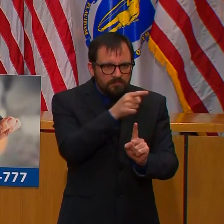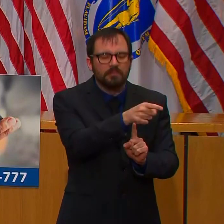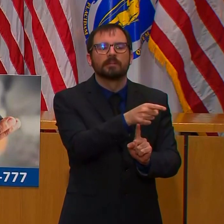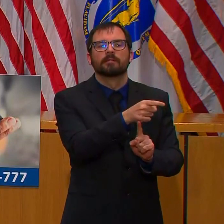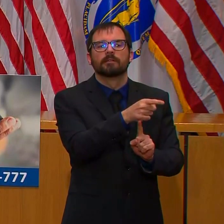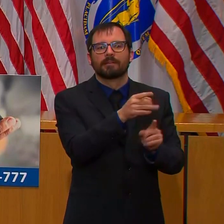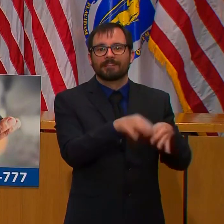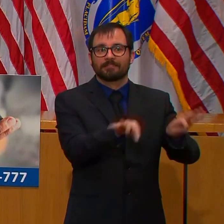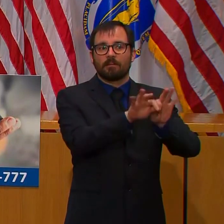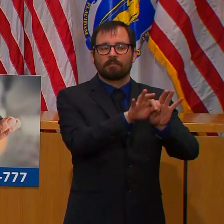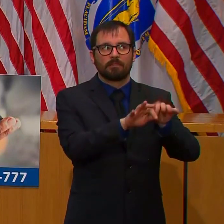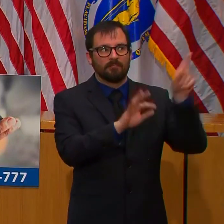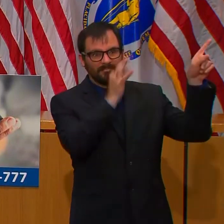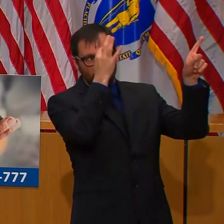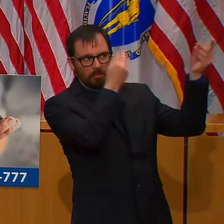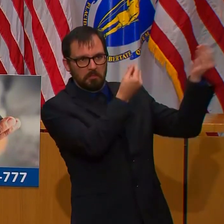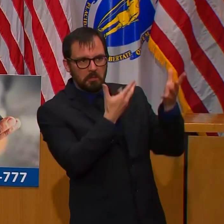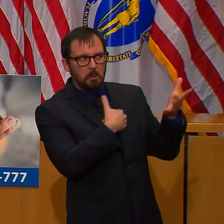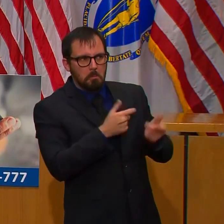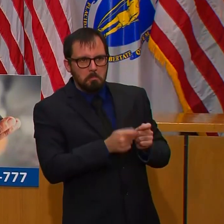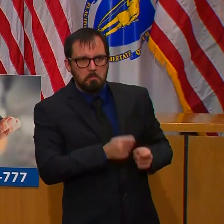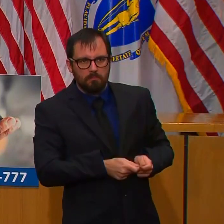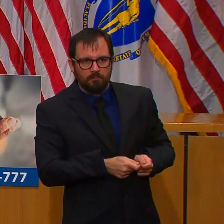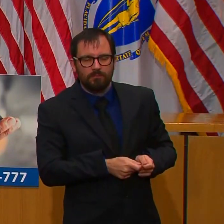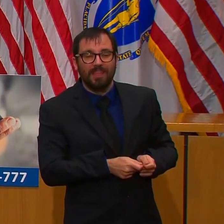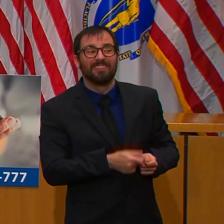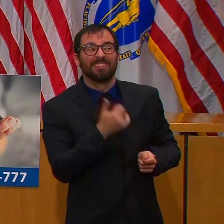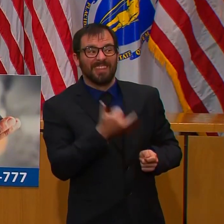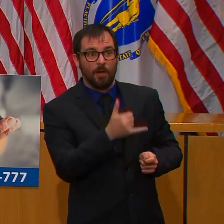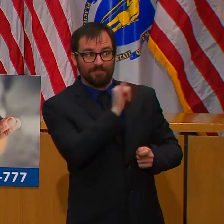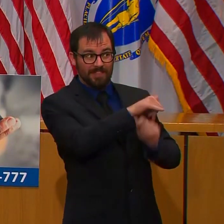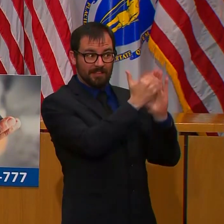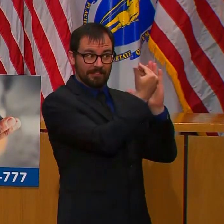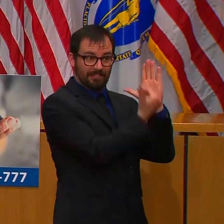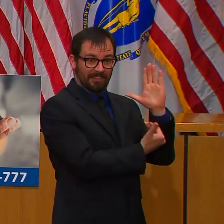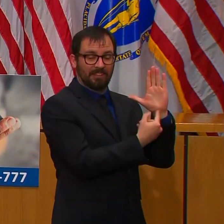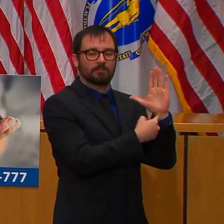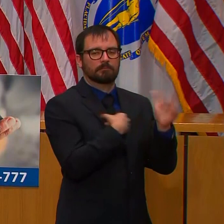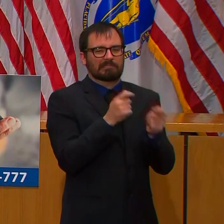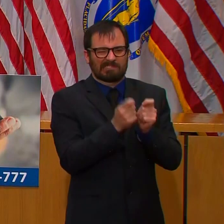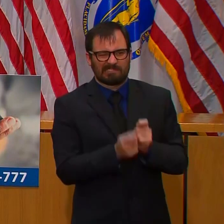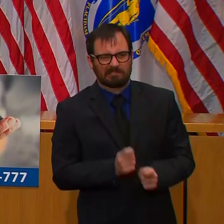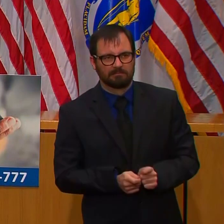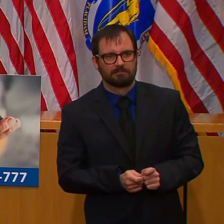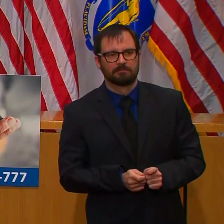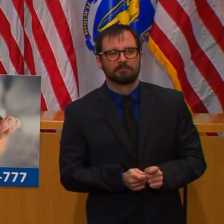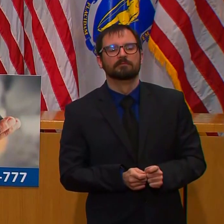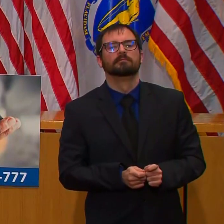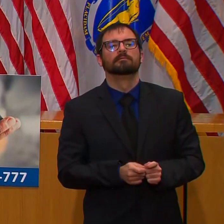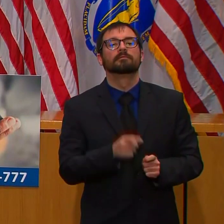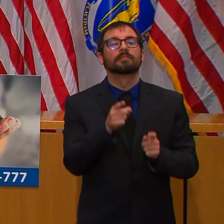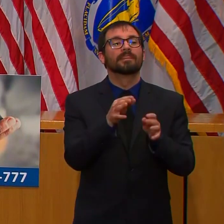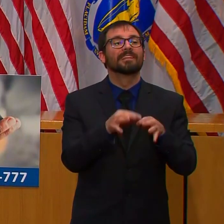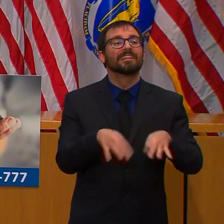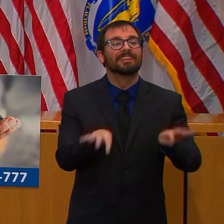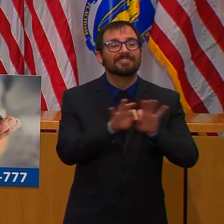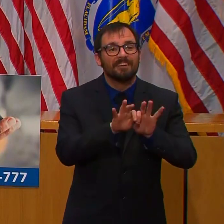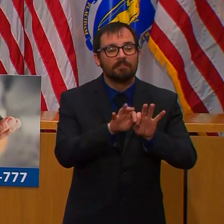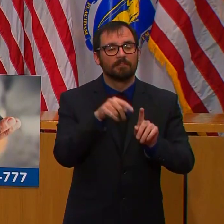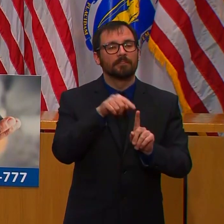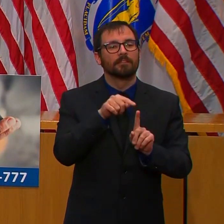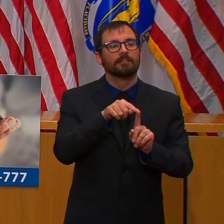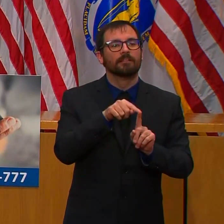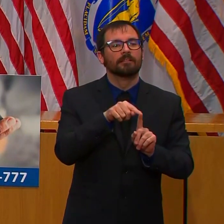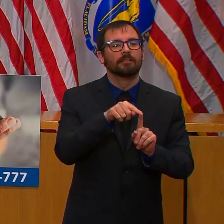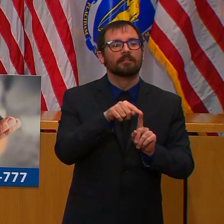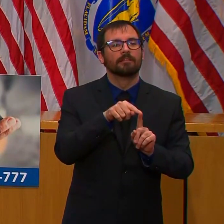categories, and some of these changes include clarity around the supply chain that supports other essential services, adding